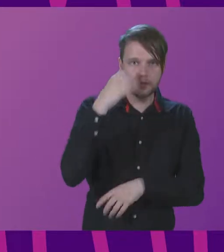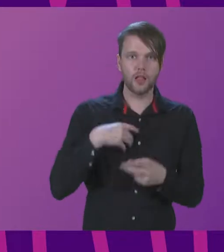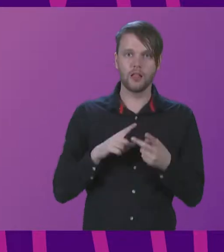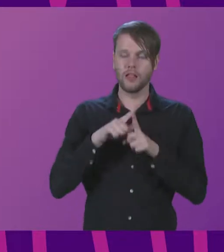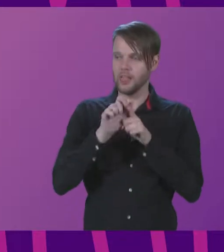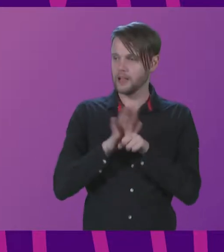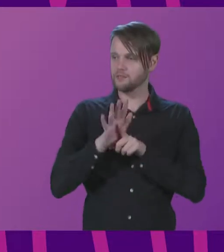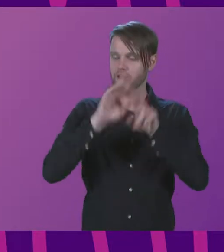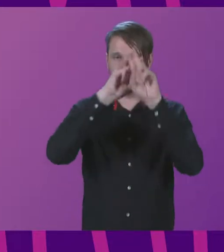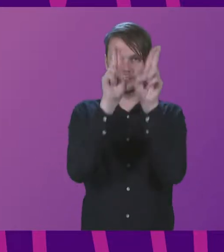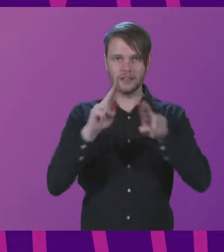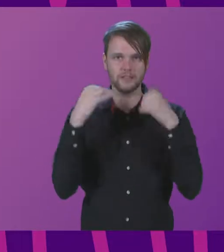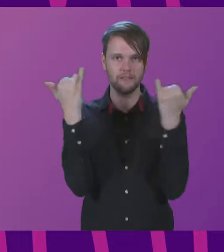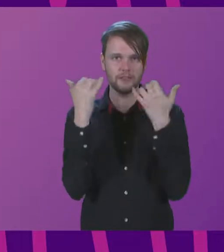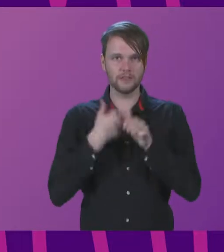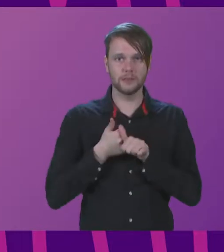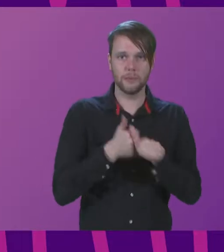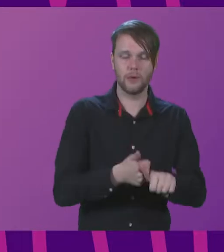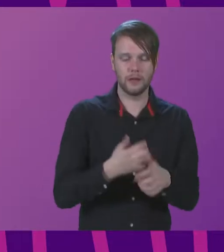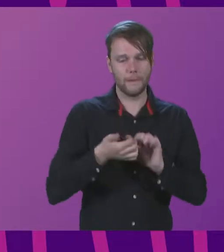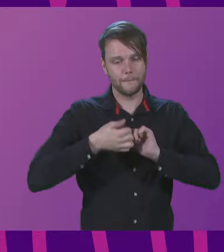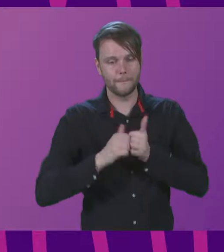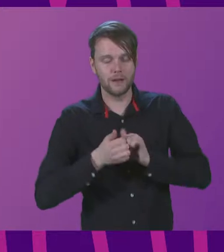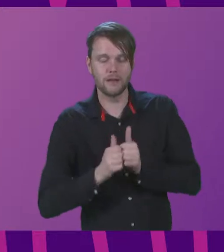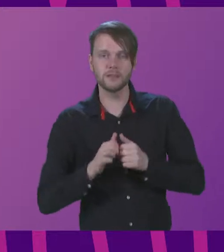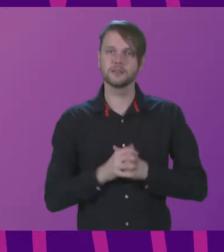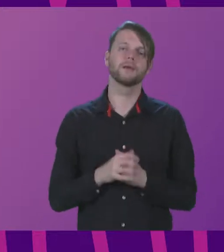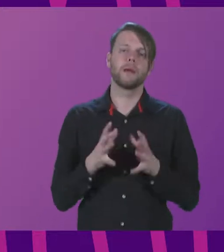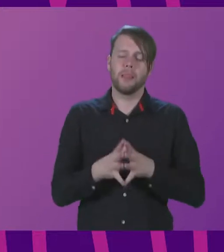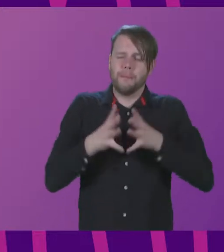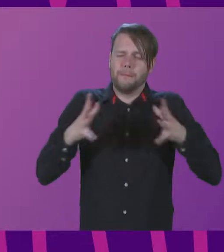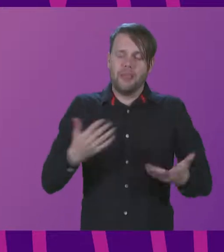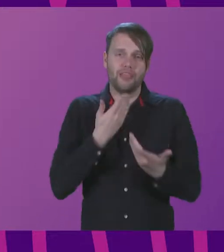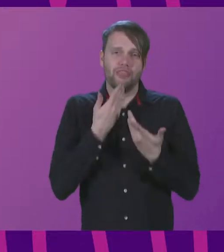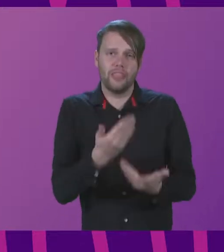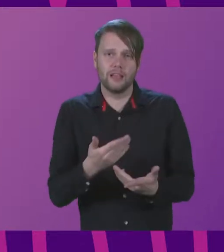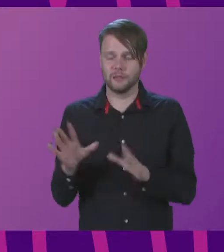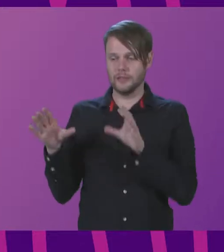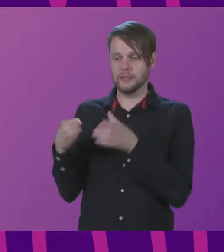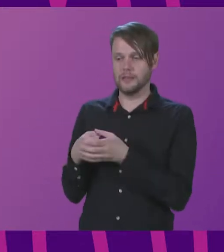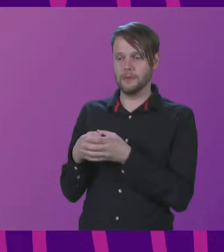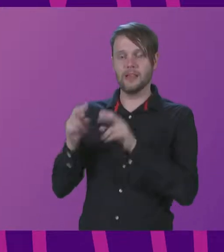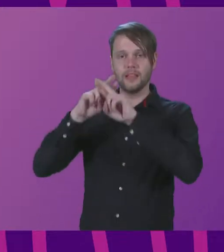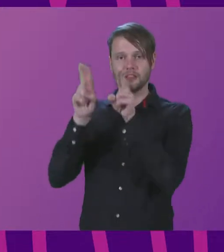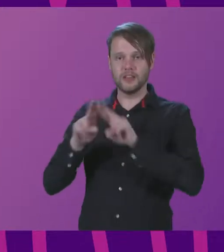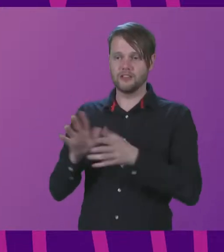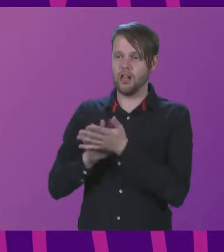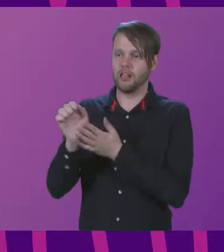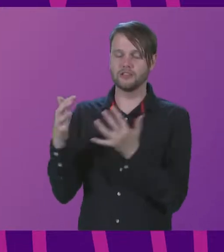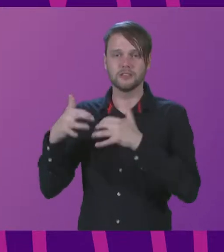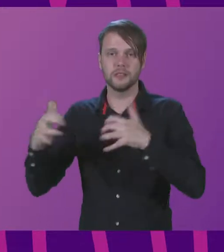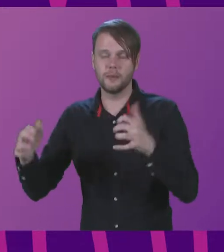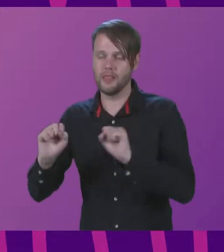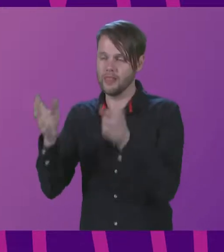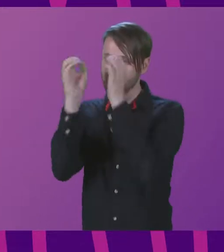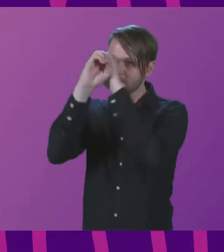the Edinburgh International Festival for their support as partners. But the biggest thanks must go to the team at the Edinburgh International Culture Summit whose vision